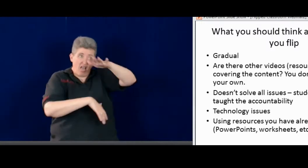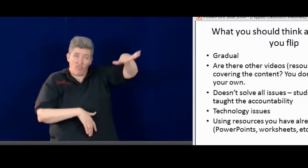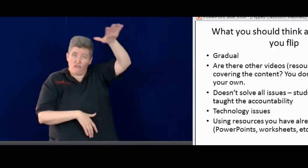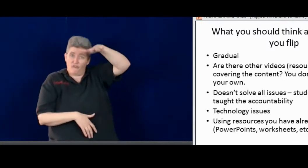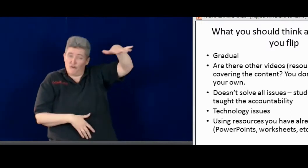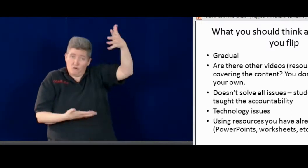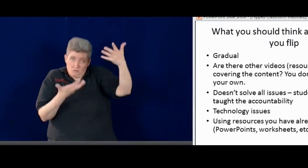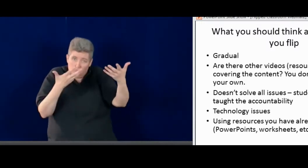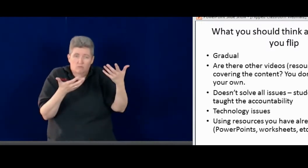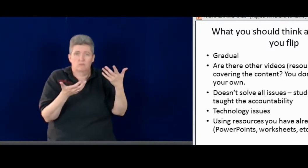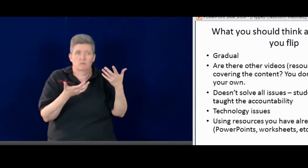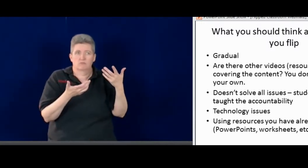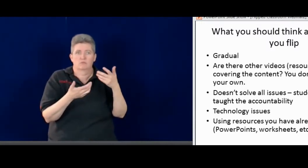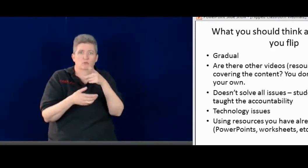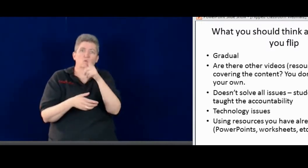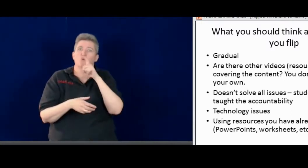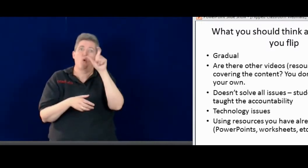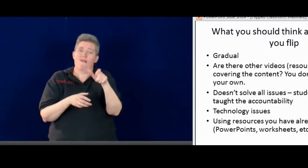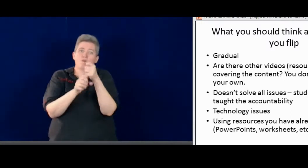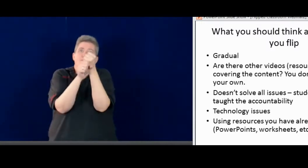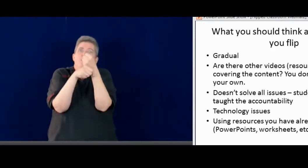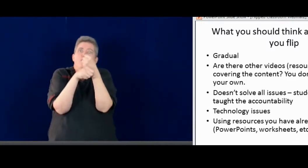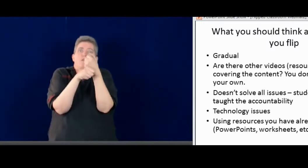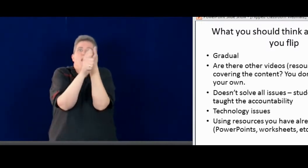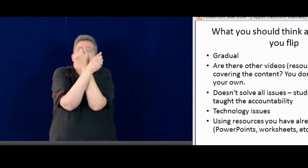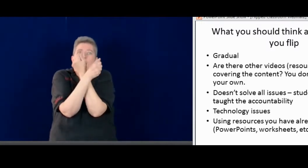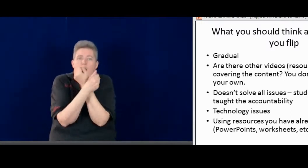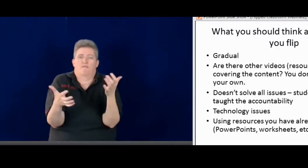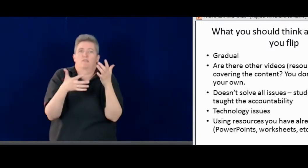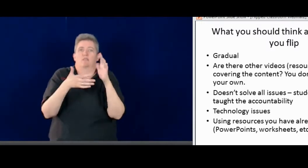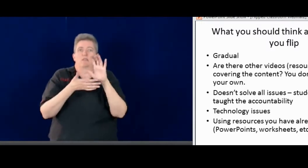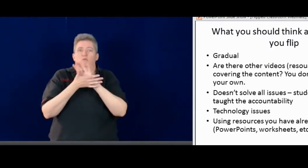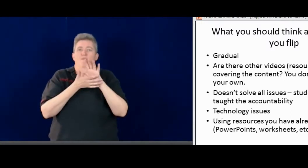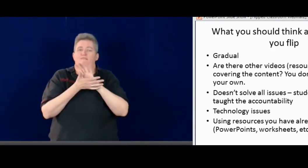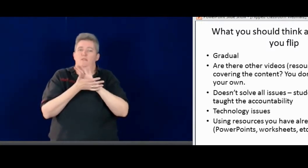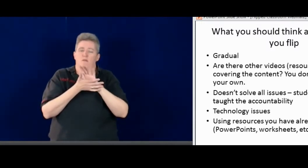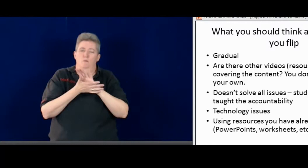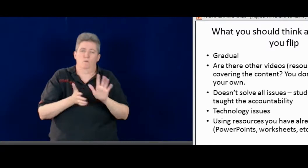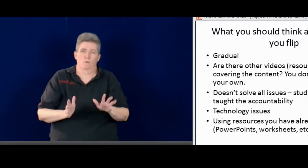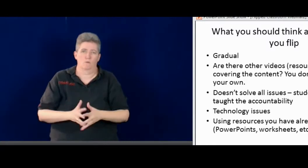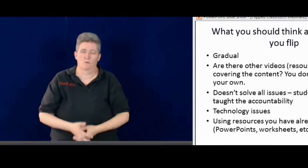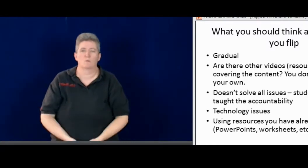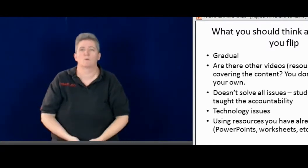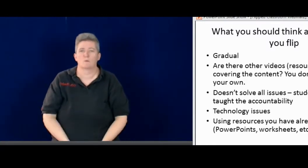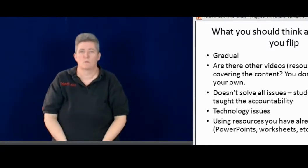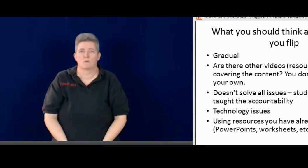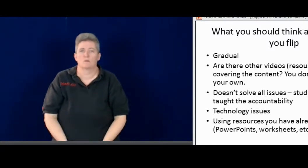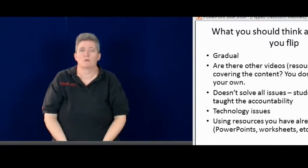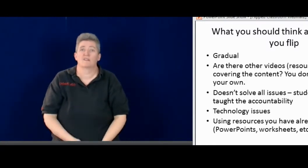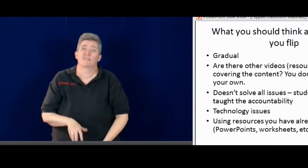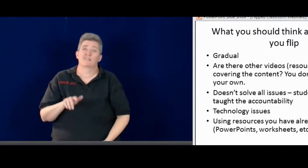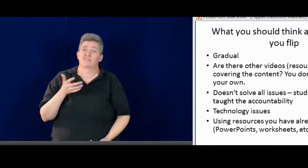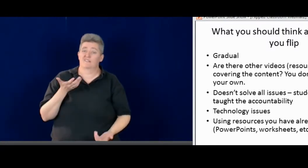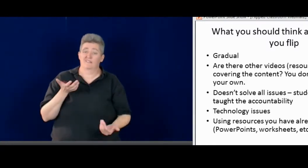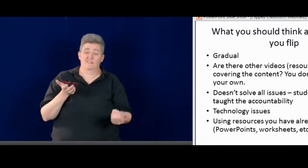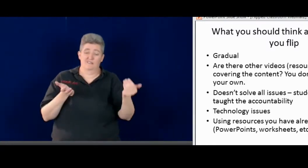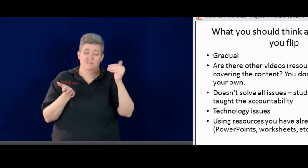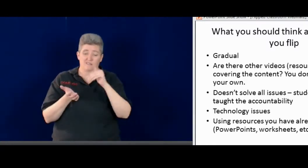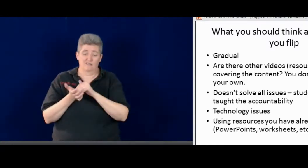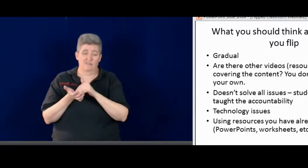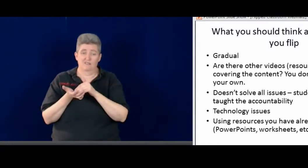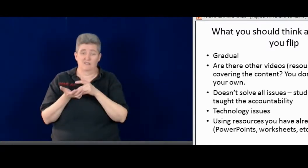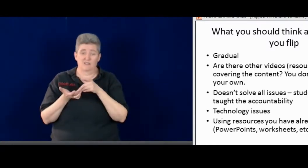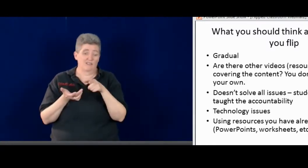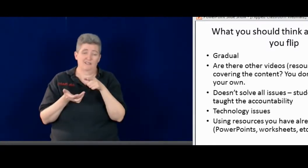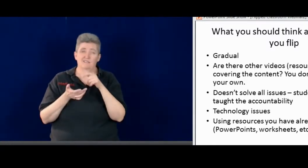And also check to see if there's other videos that are covering that content. So you don't have to make every video. You can see if there's others out